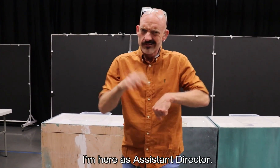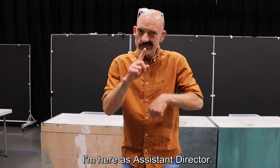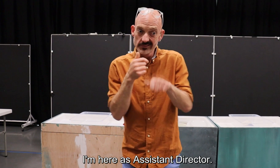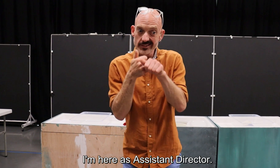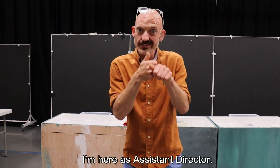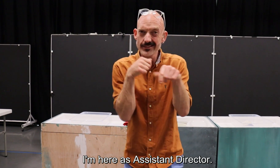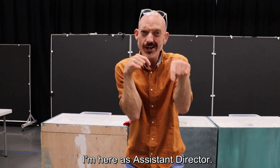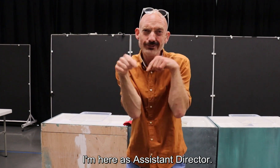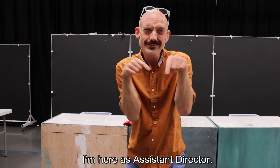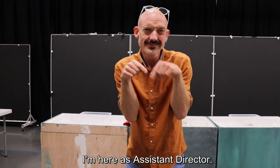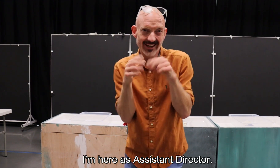I'm here as assistant director.